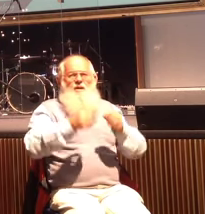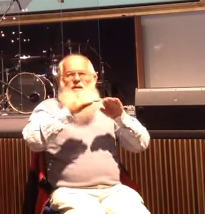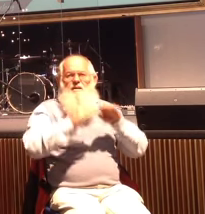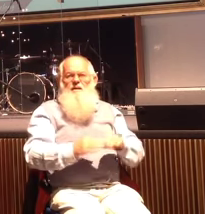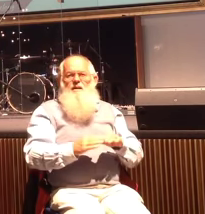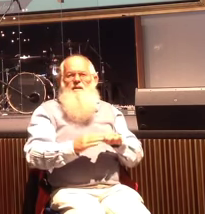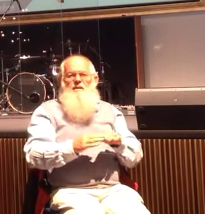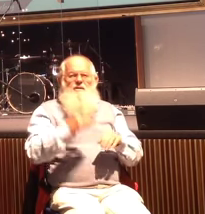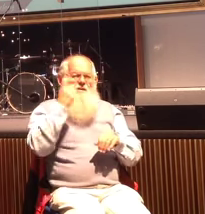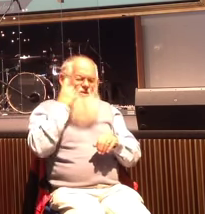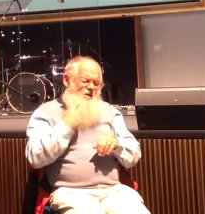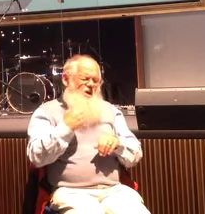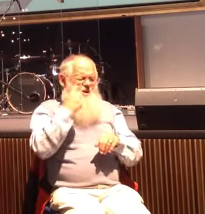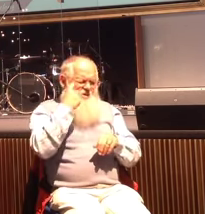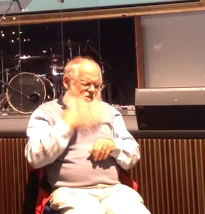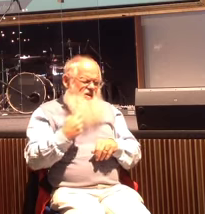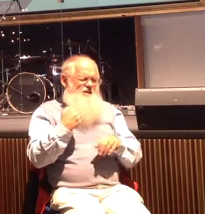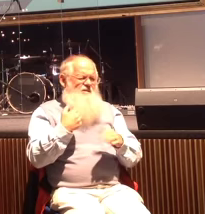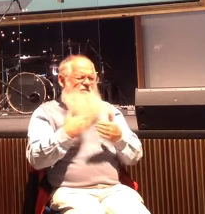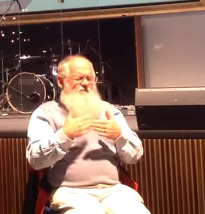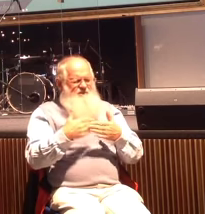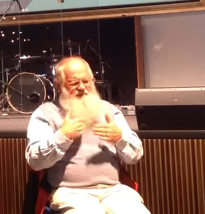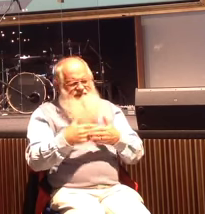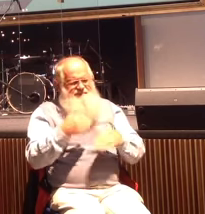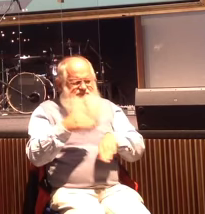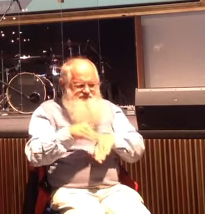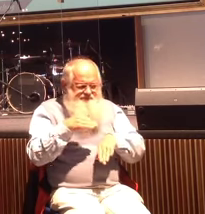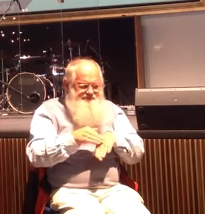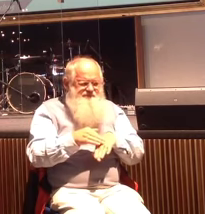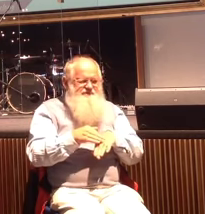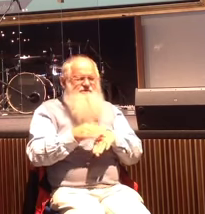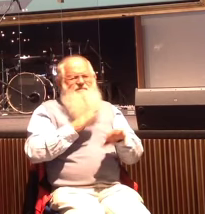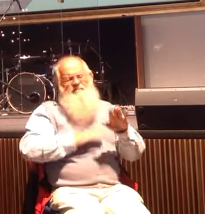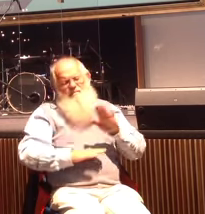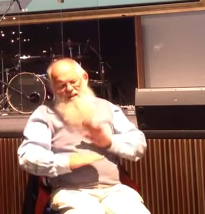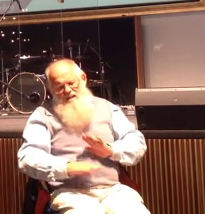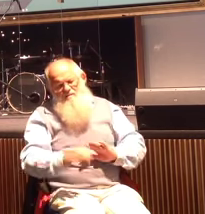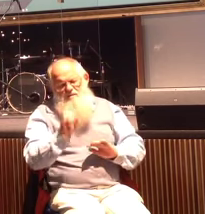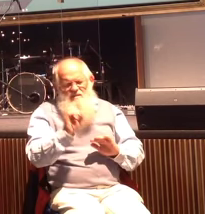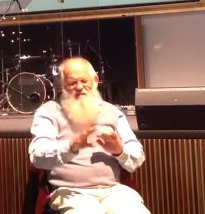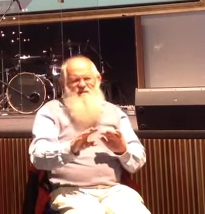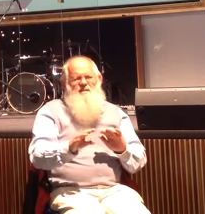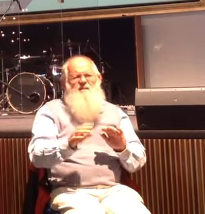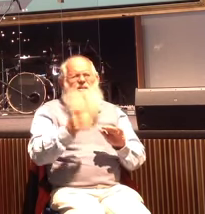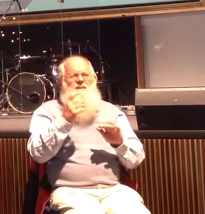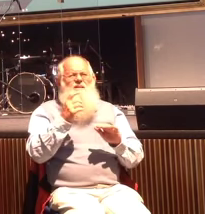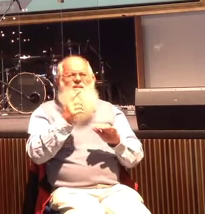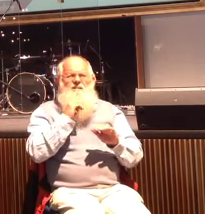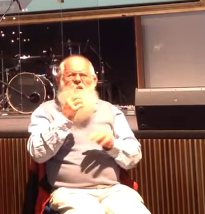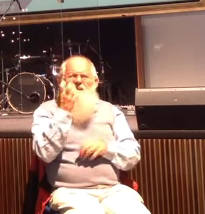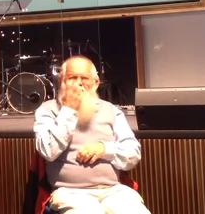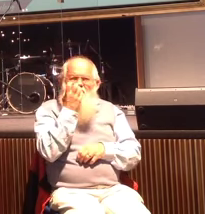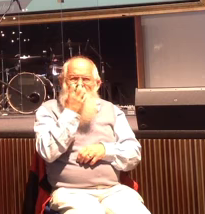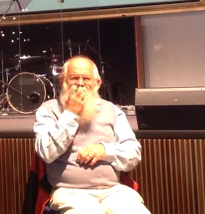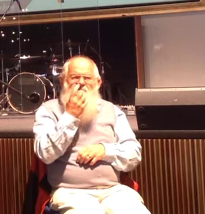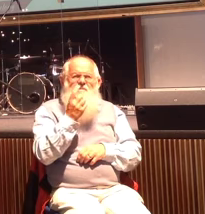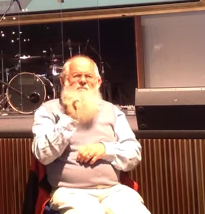you've tried and you've tried again to mend it, and you've humbled yourself. You've said sorry, but yet they refuse to